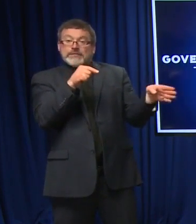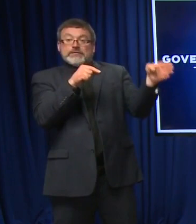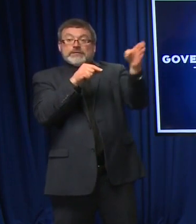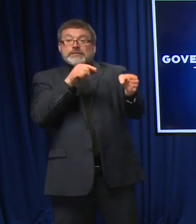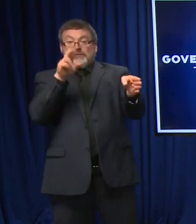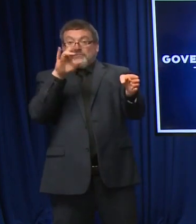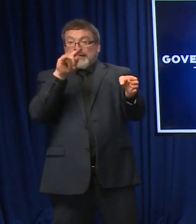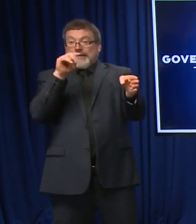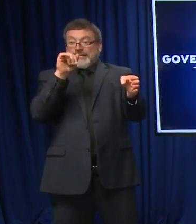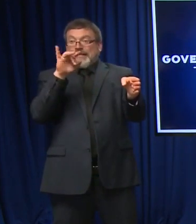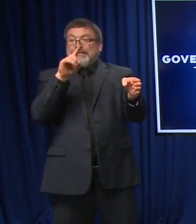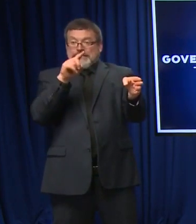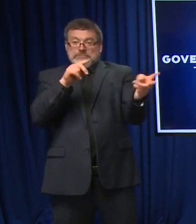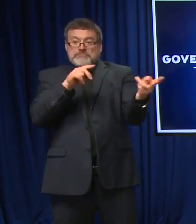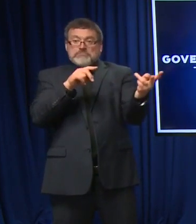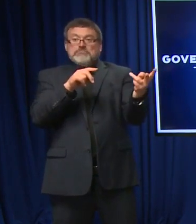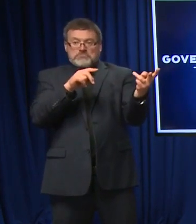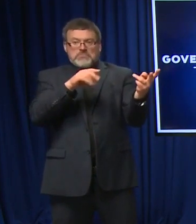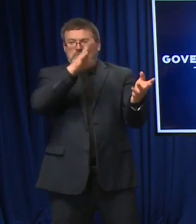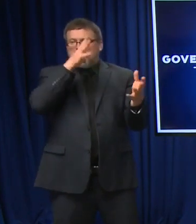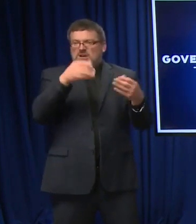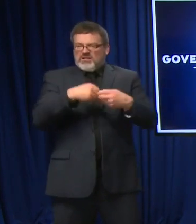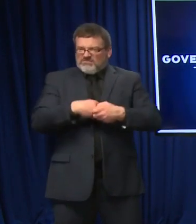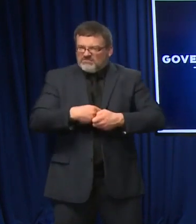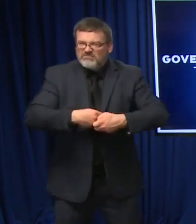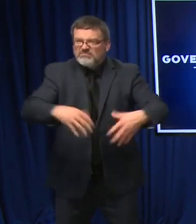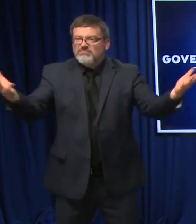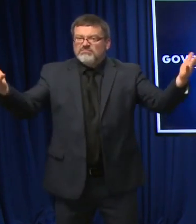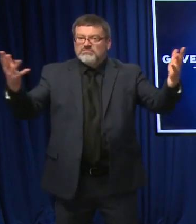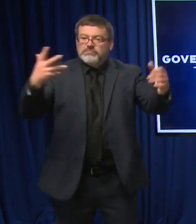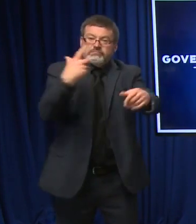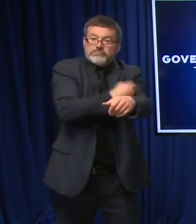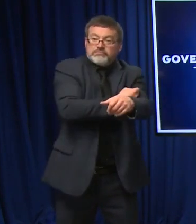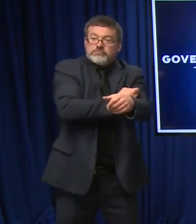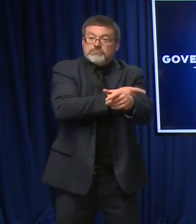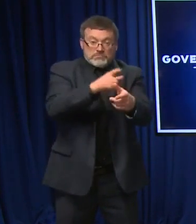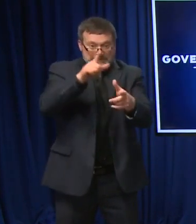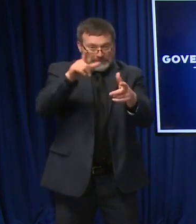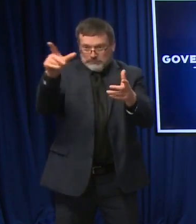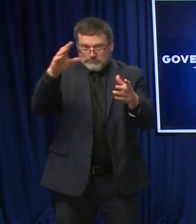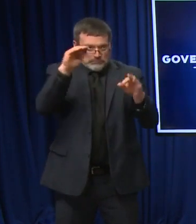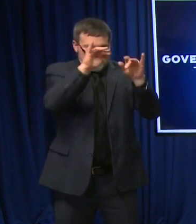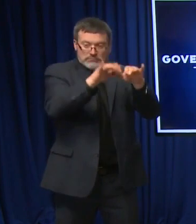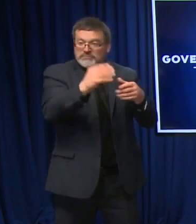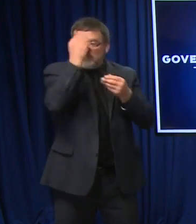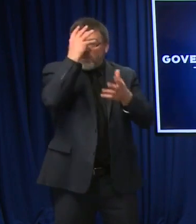1st so that we'll be able to migrate their data into the registry.